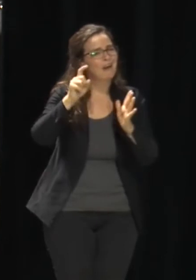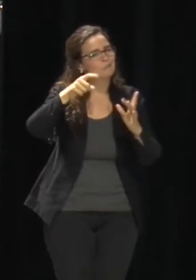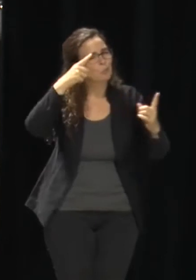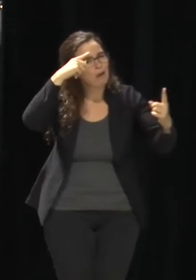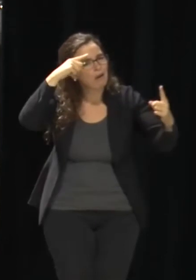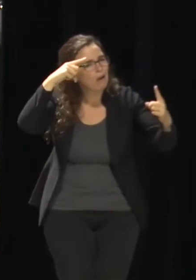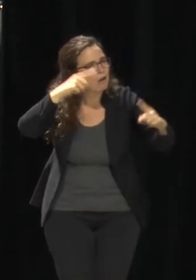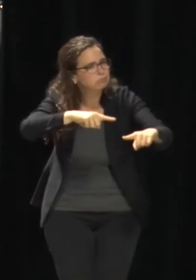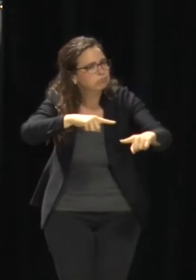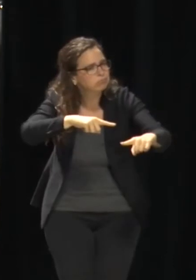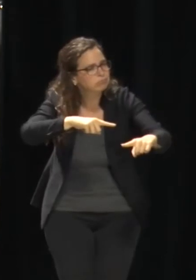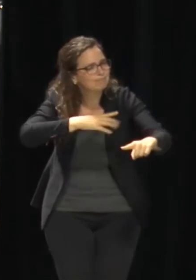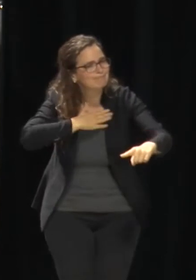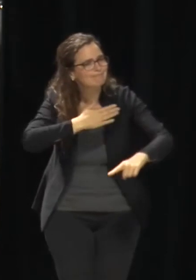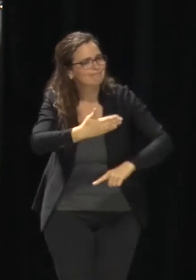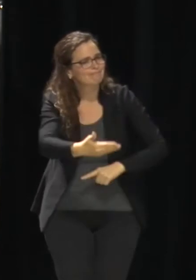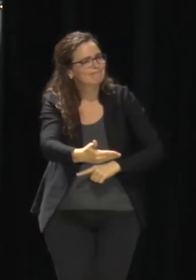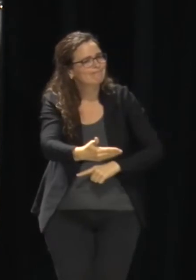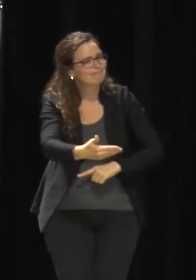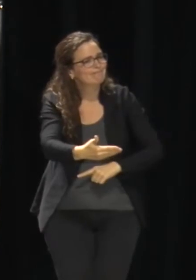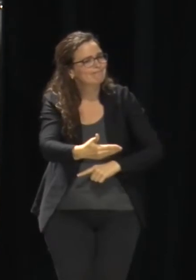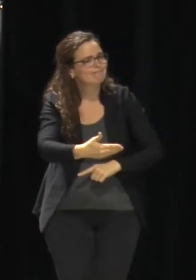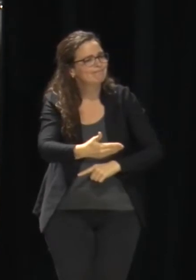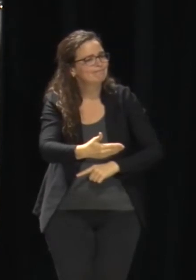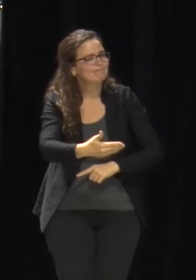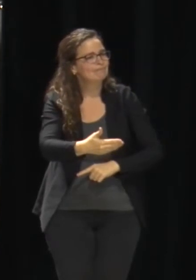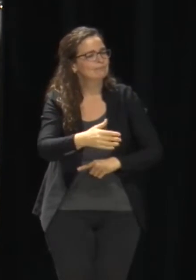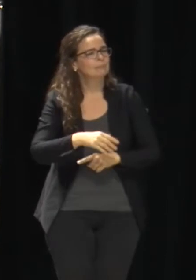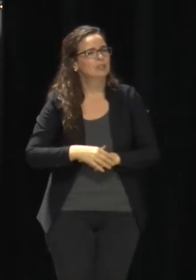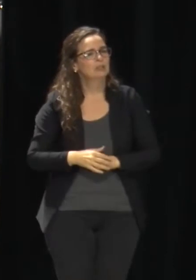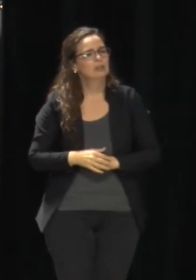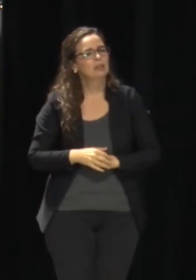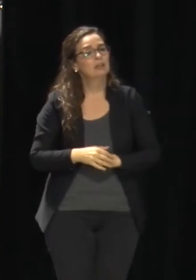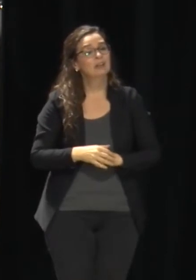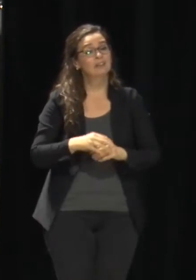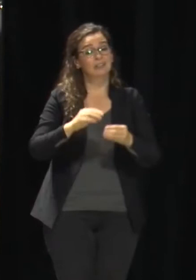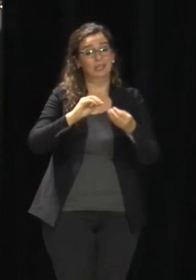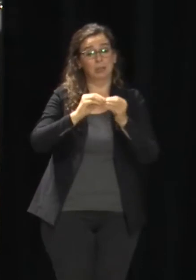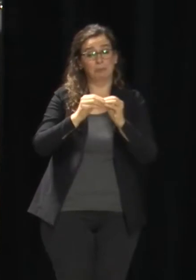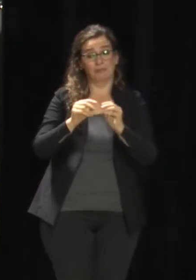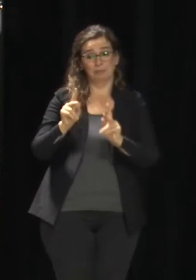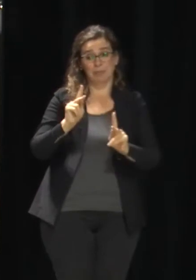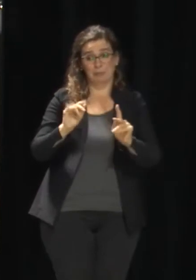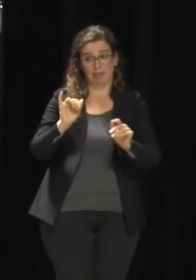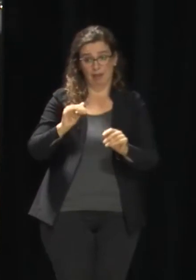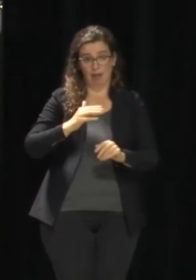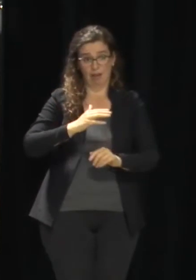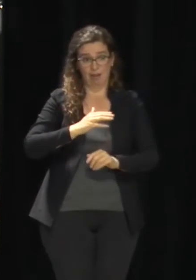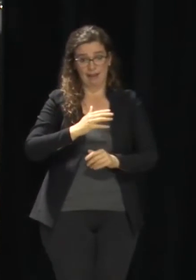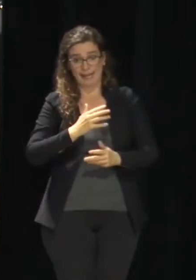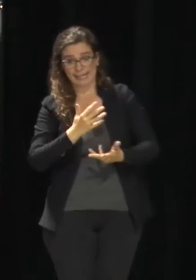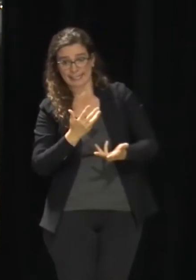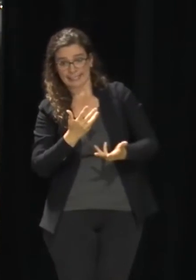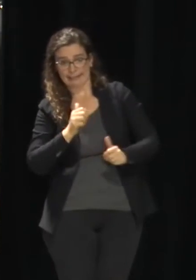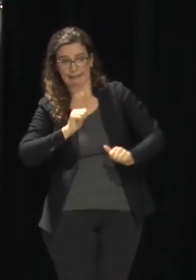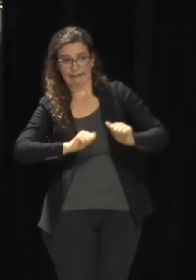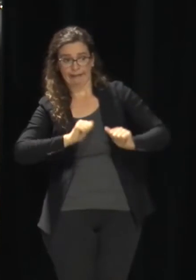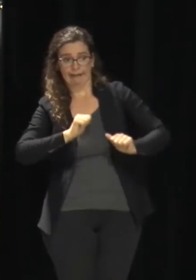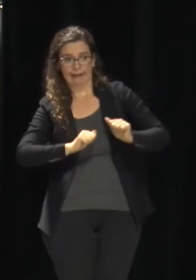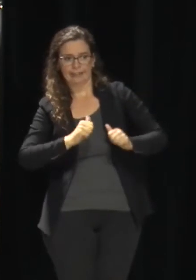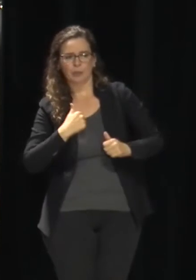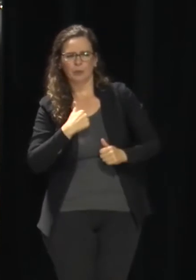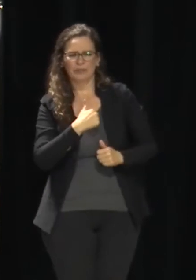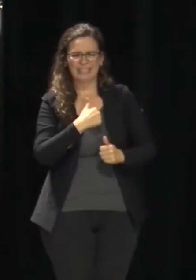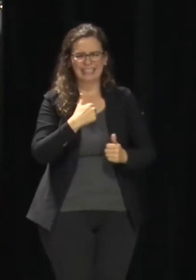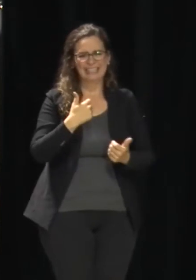obviously, with the number of people that we no longer have in the building